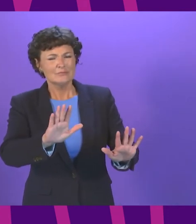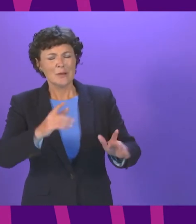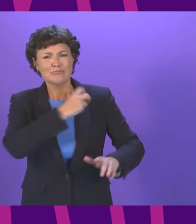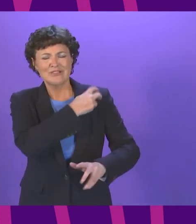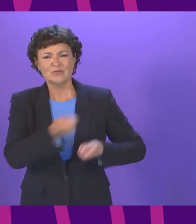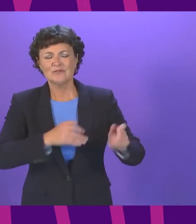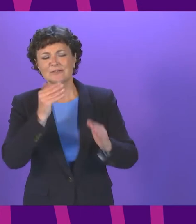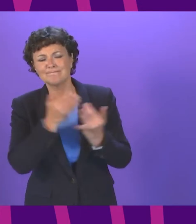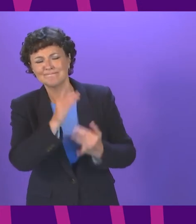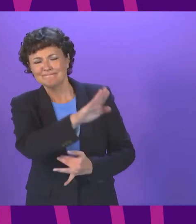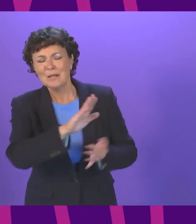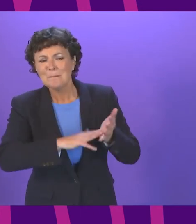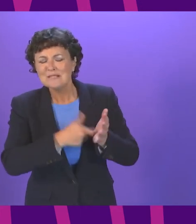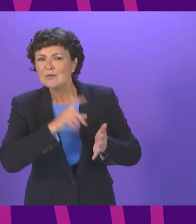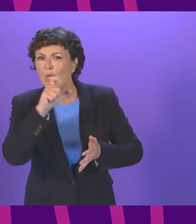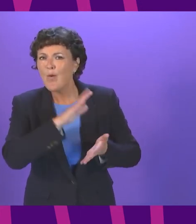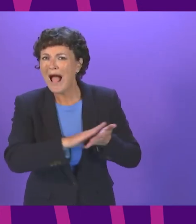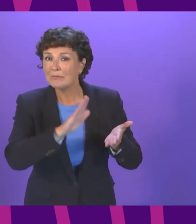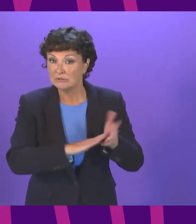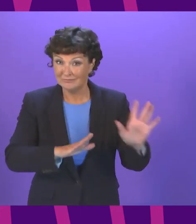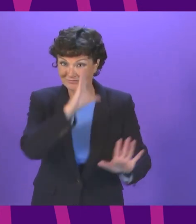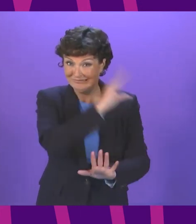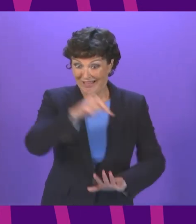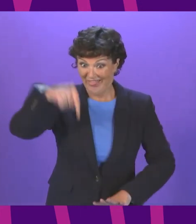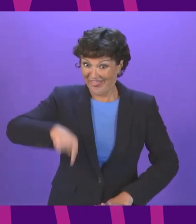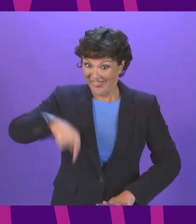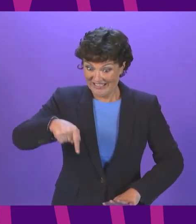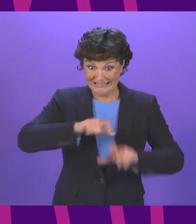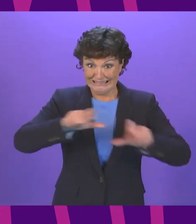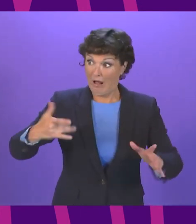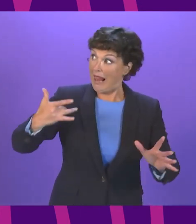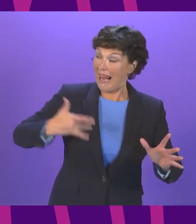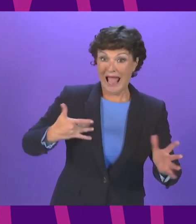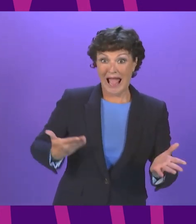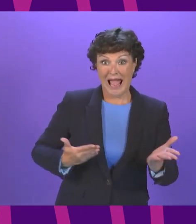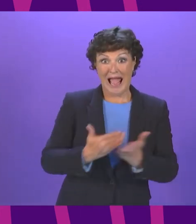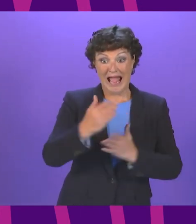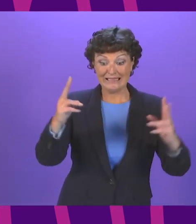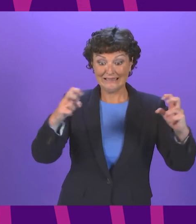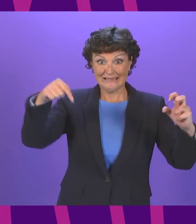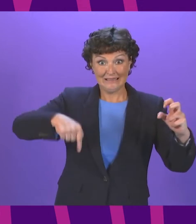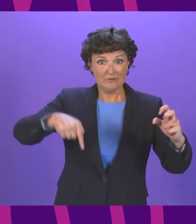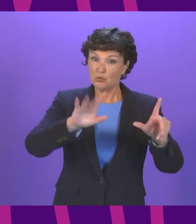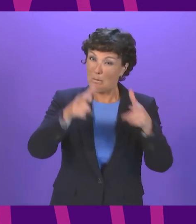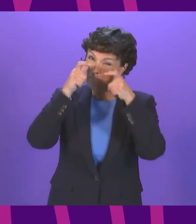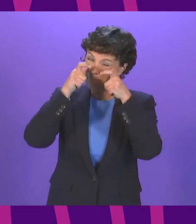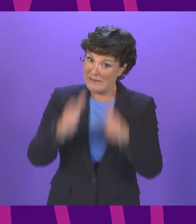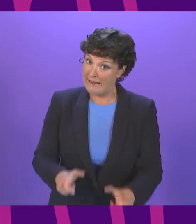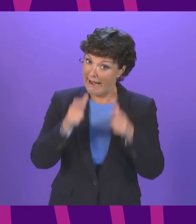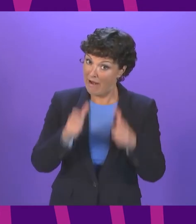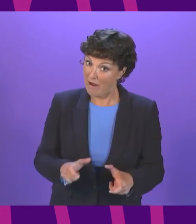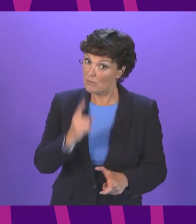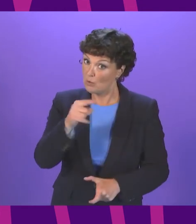resume your contribution can I just also stress that this case is still live and therefore you should approach the subject with caution thank you